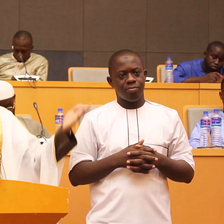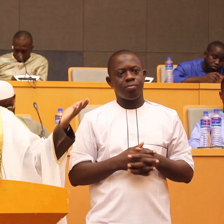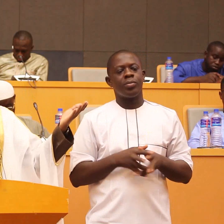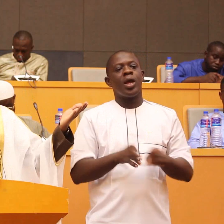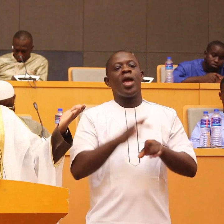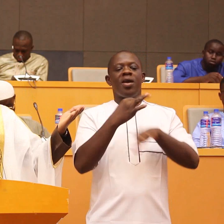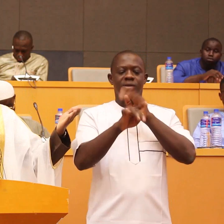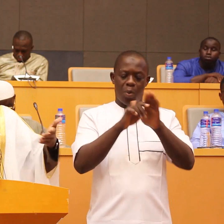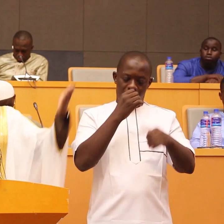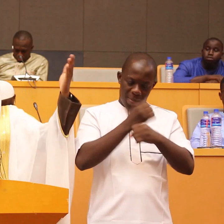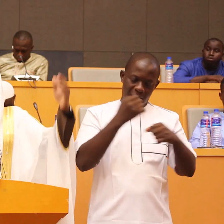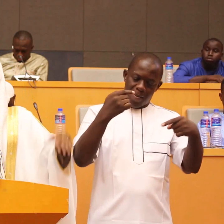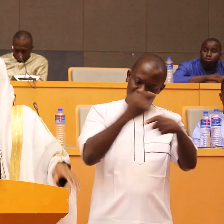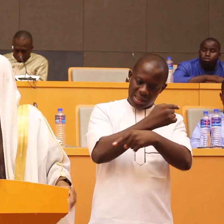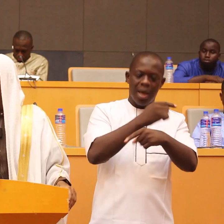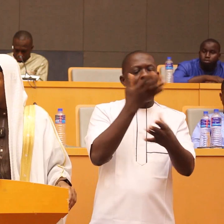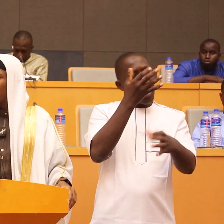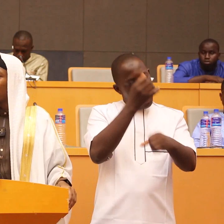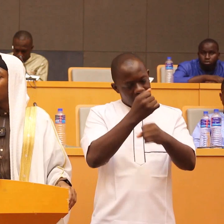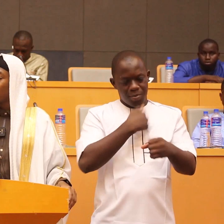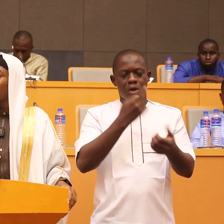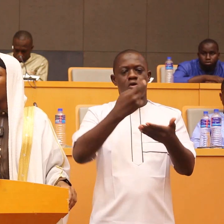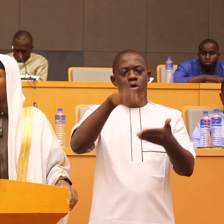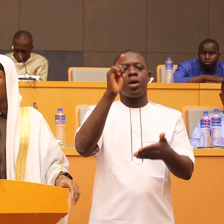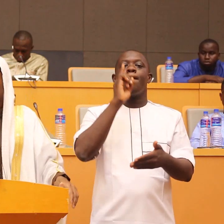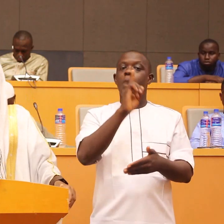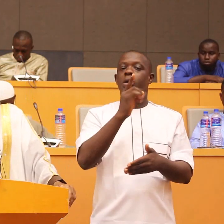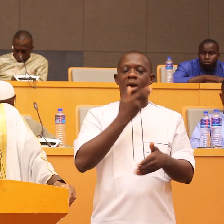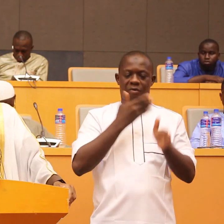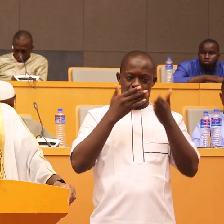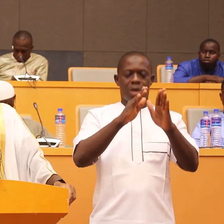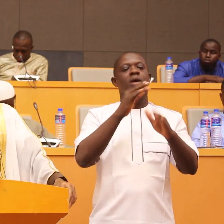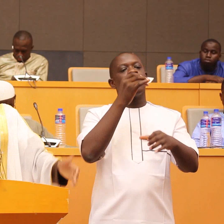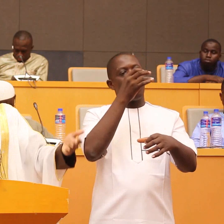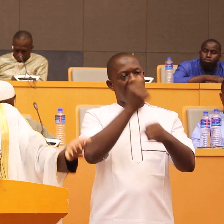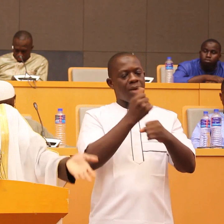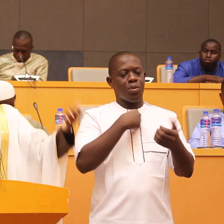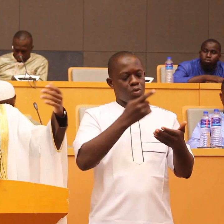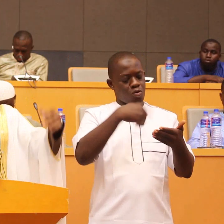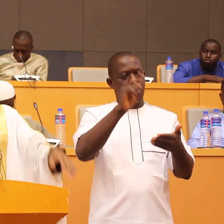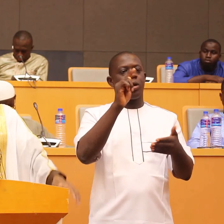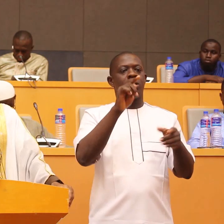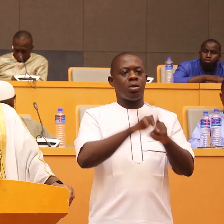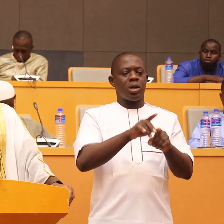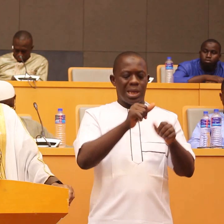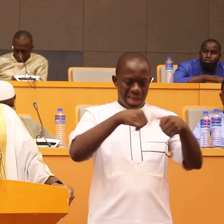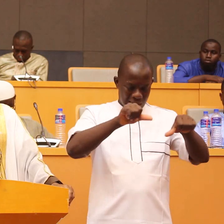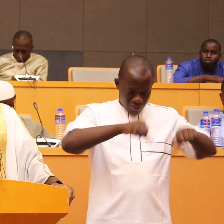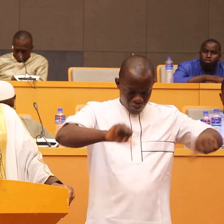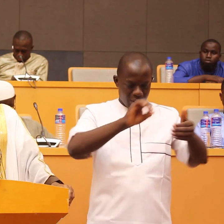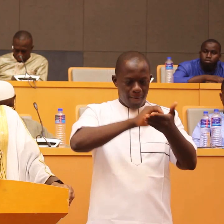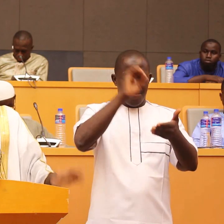i make any mistake rectify me but there is a way of rectifying people not in their comment sections ya akhi